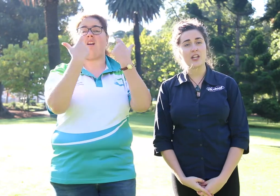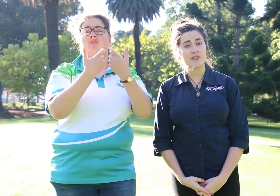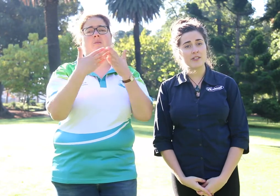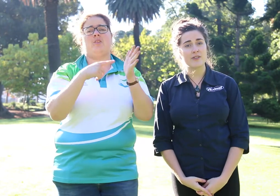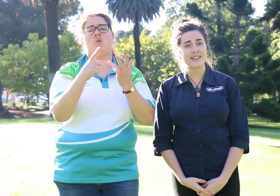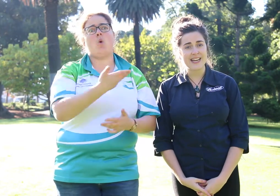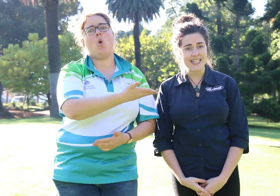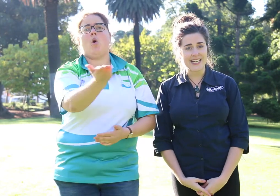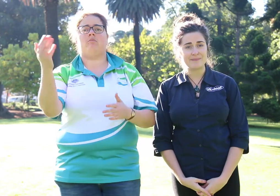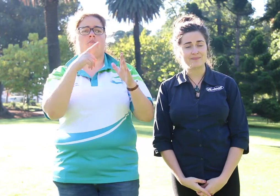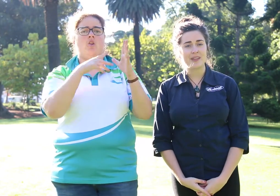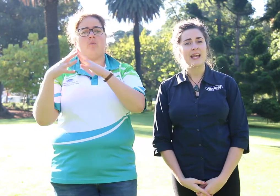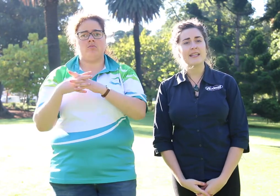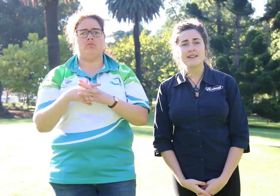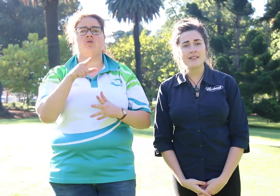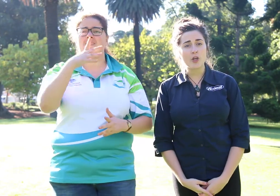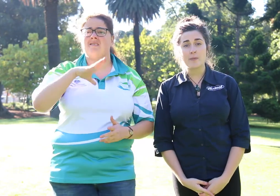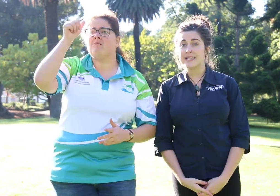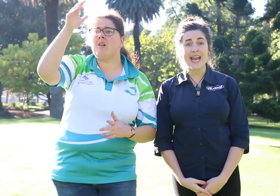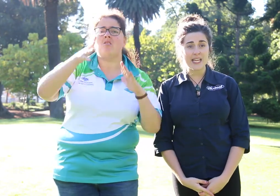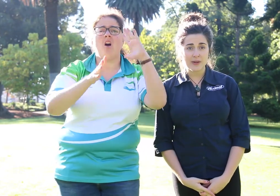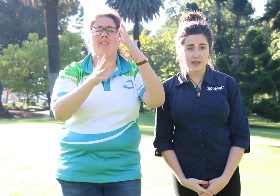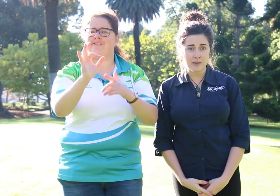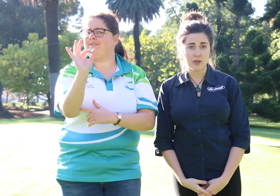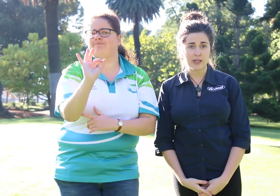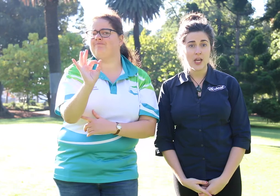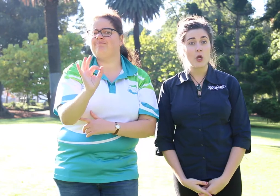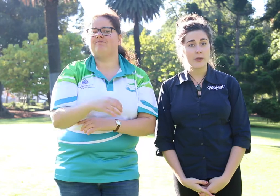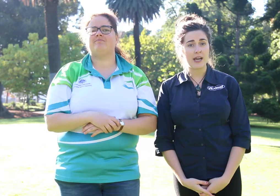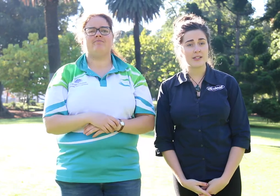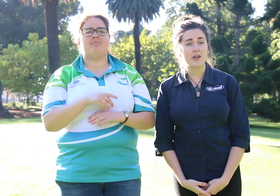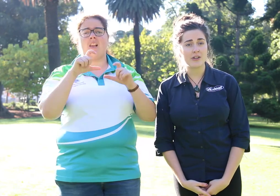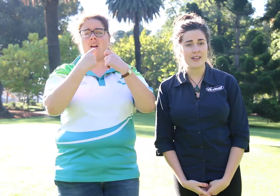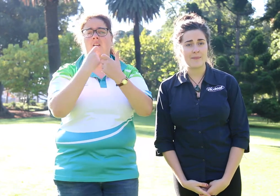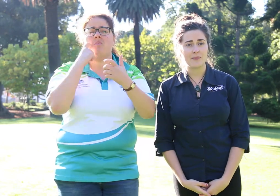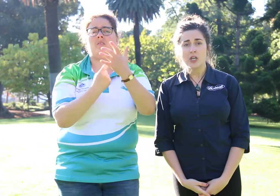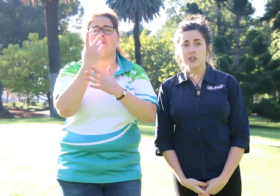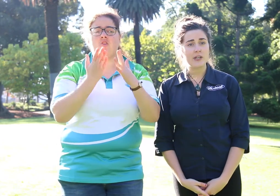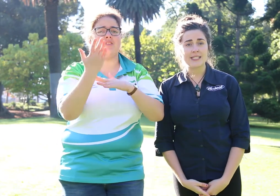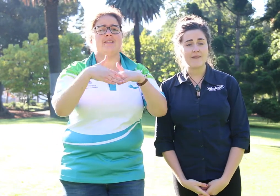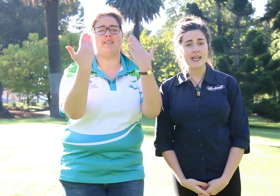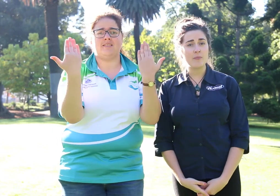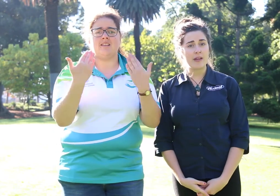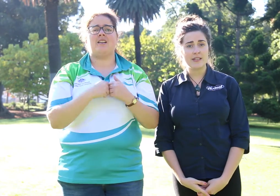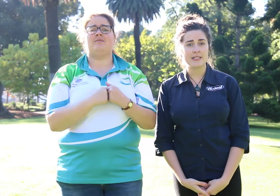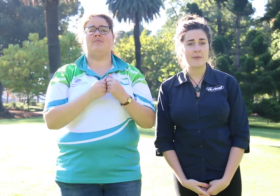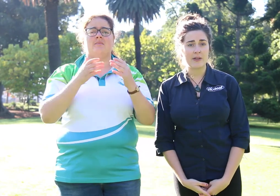January 2018. These classes are open to anyone in the community who would like to learn Auslan. You don't need to have any previous experience